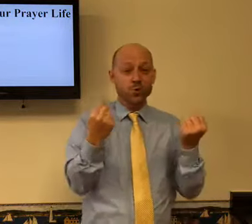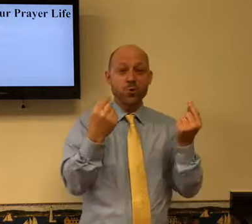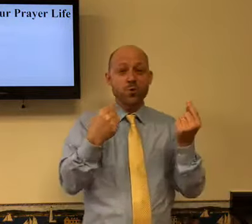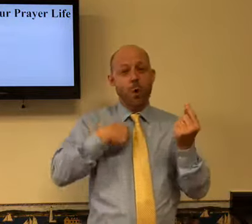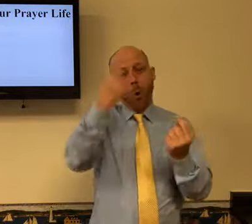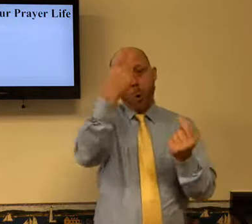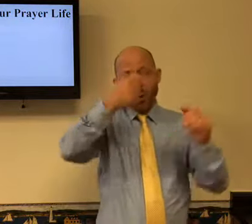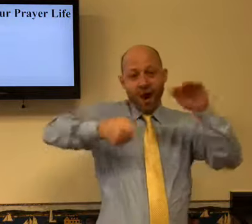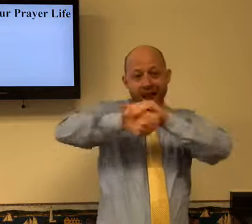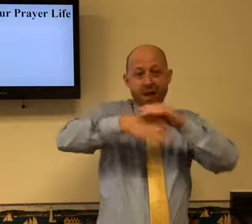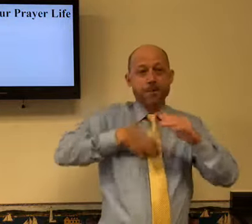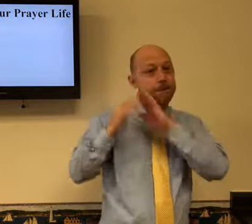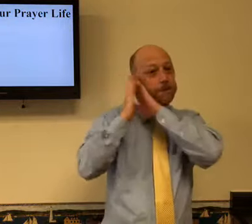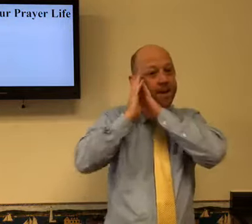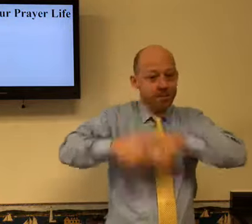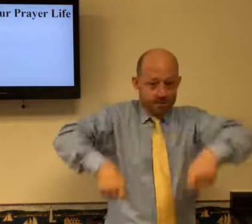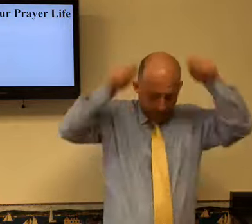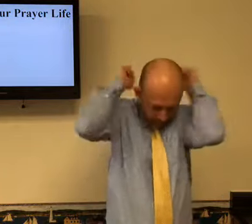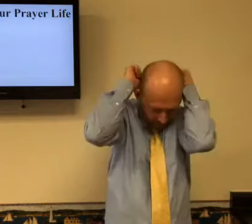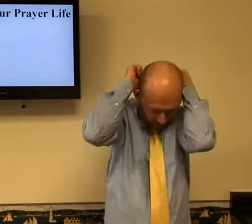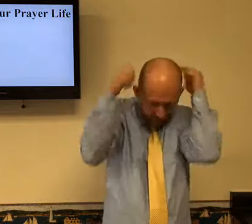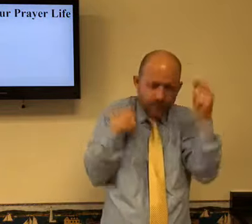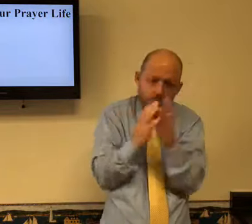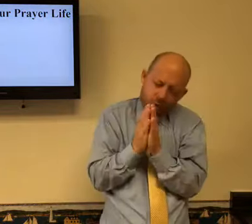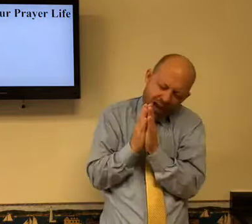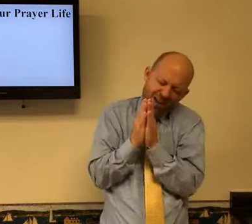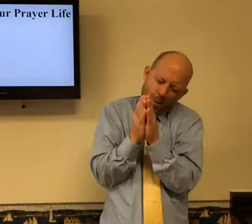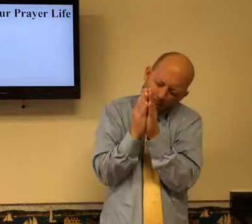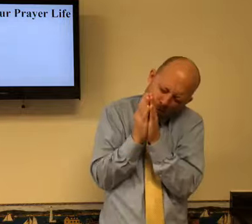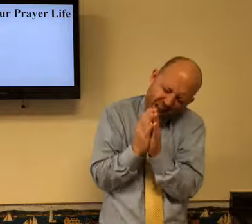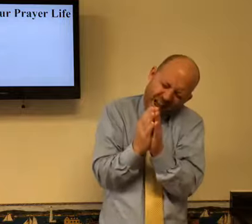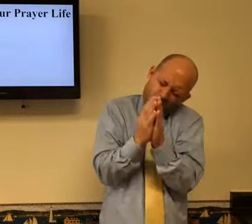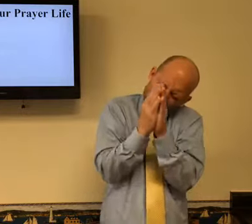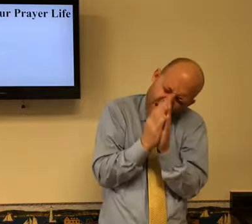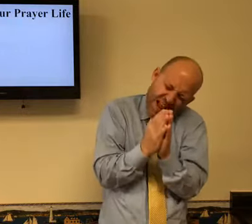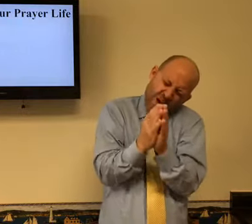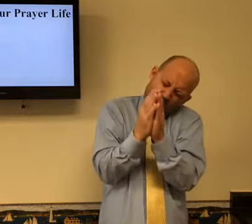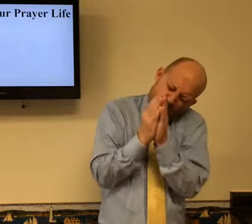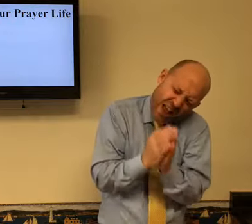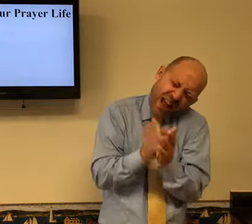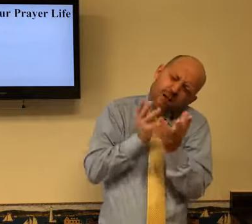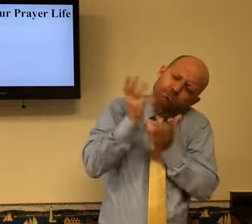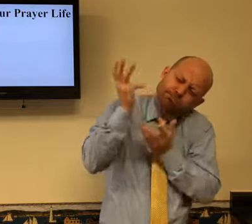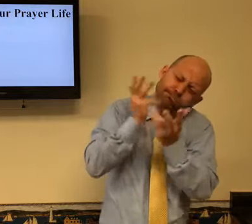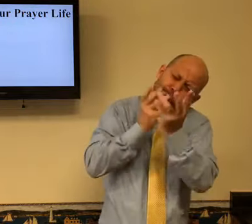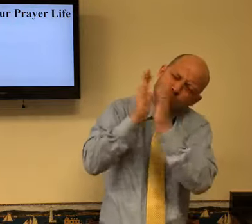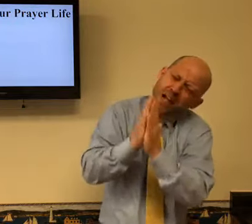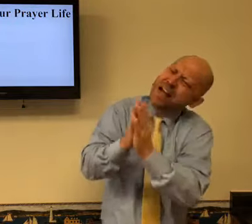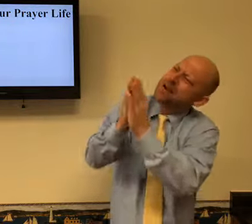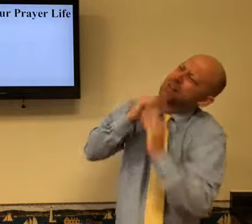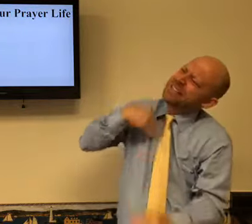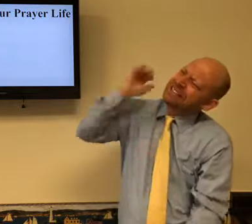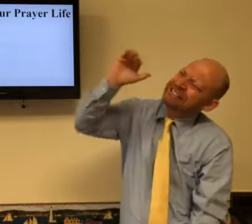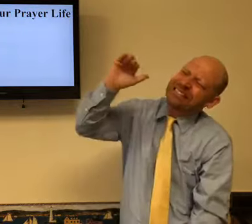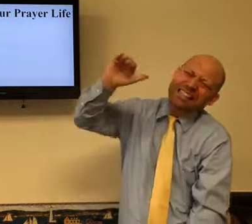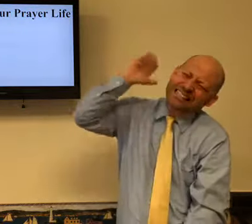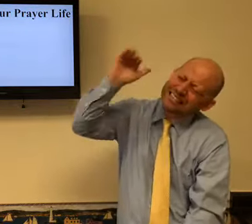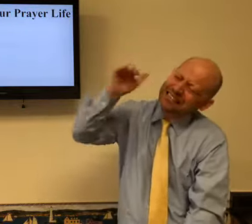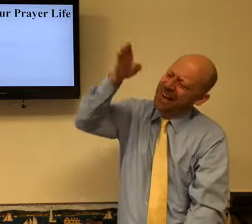I love my prayer time. I always hide in my bed. I put the covers over my head, and I pray, and I pray, and I pray, and I talk, and I commune with